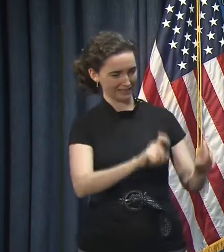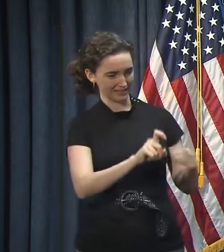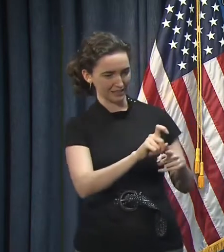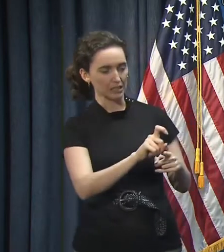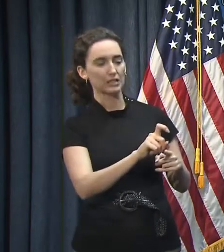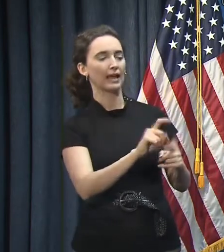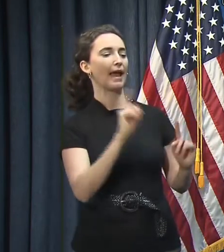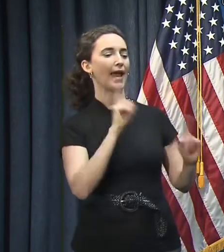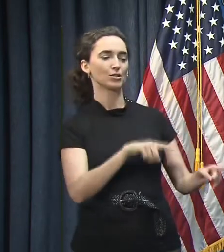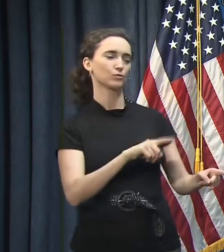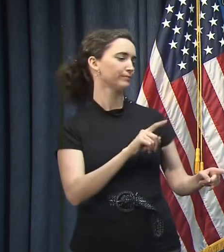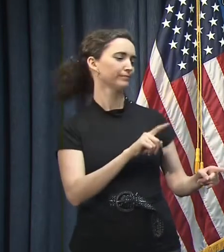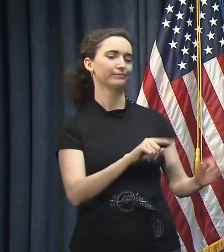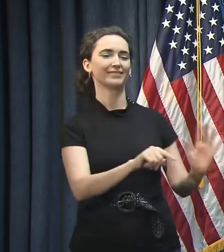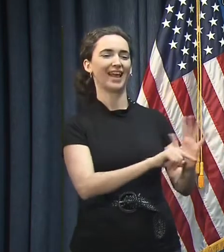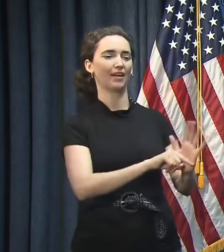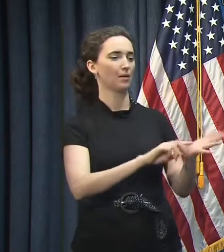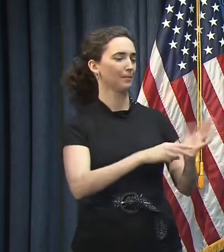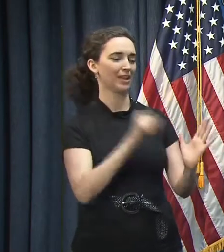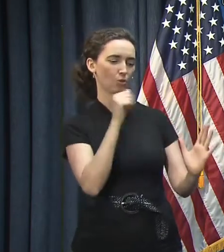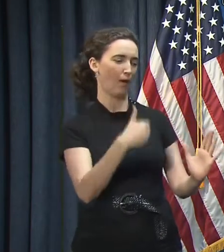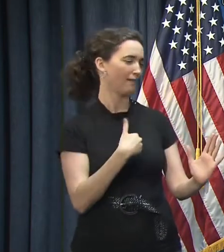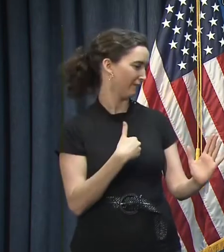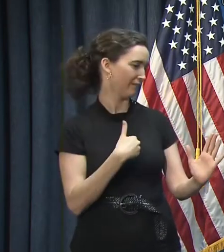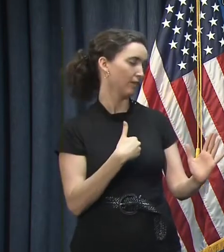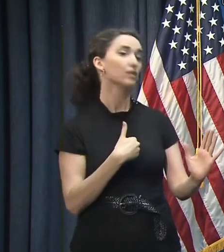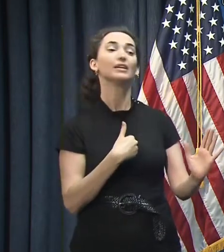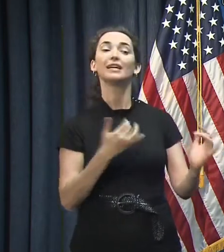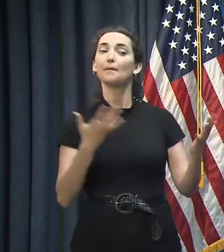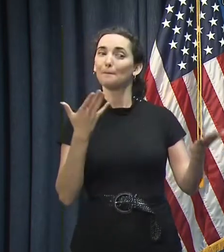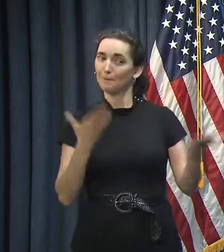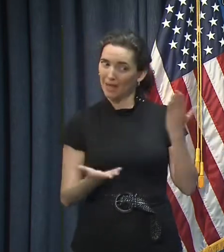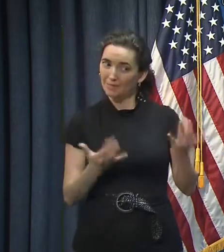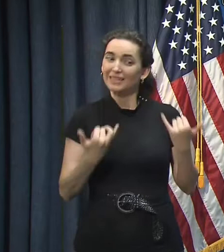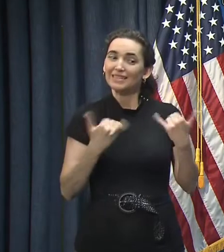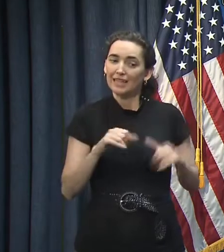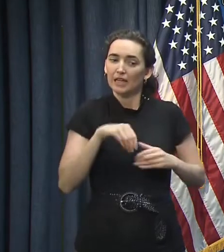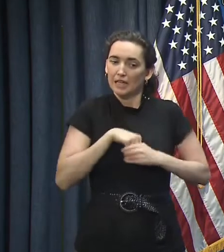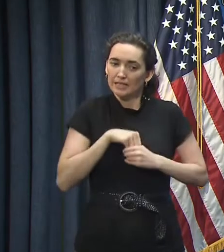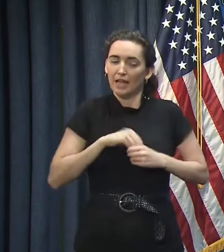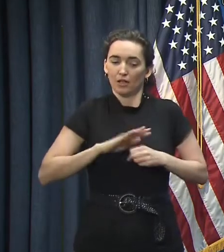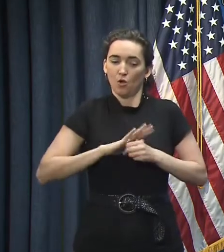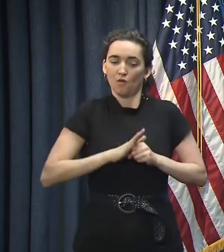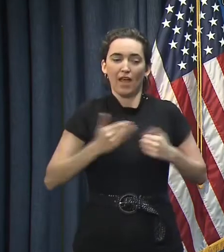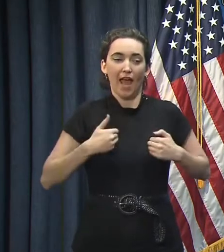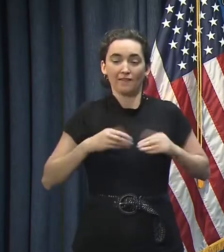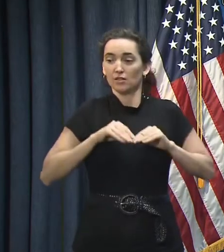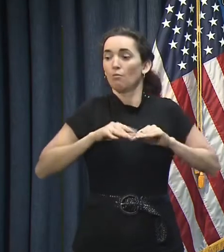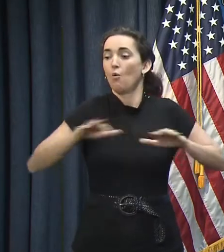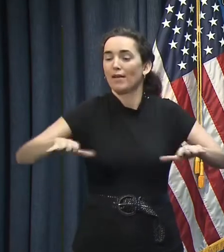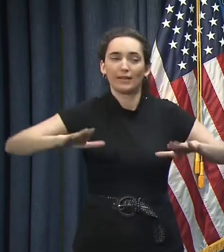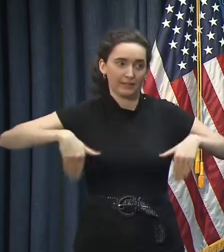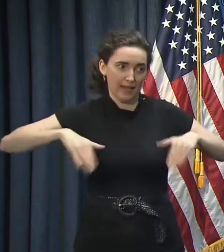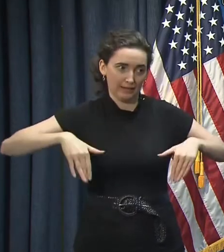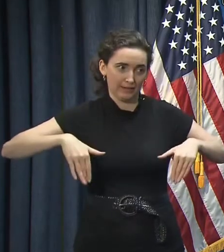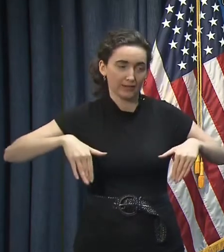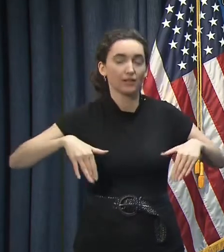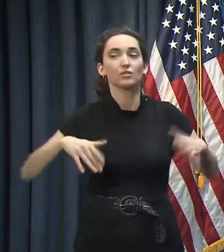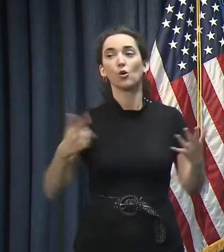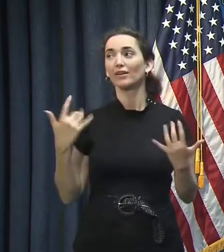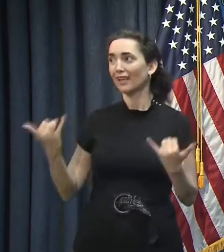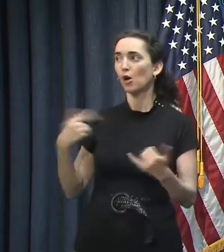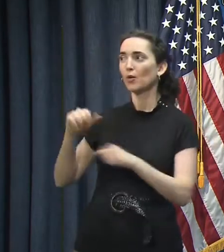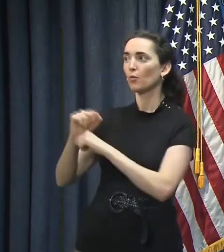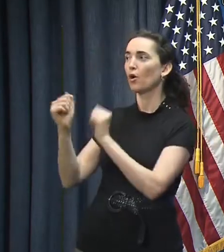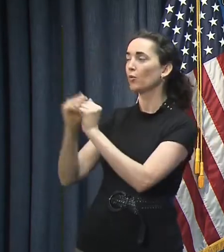still applies. They could still very well be in that period of early incubation and not yet shedding virus. And so what we are working with